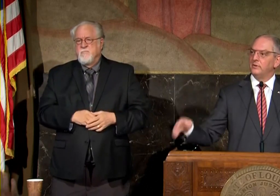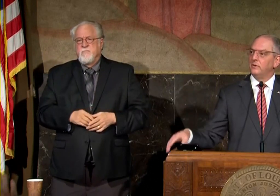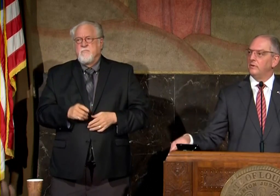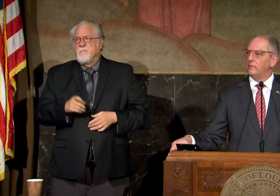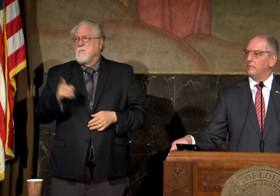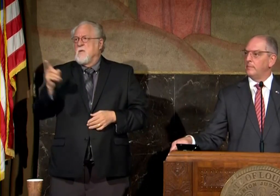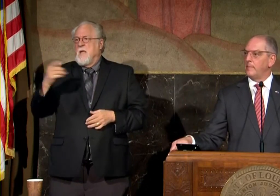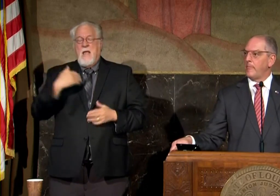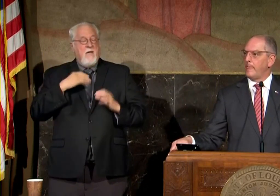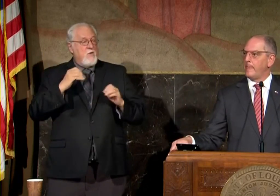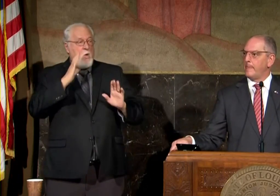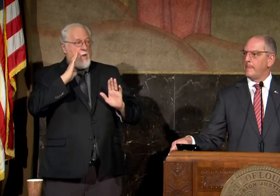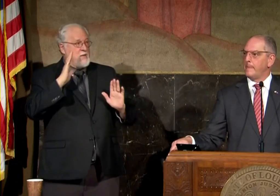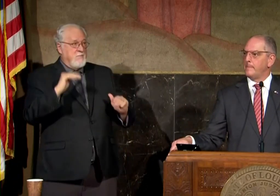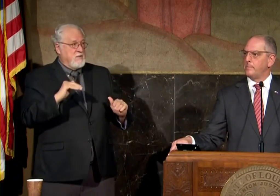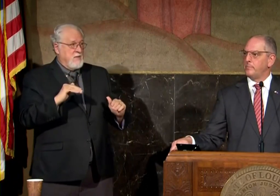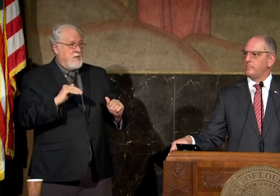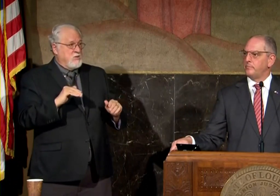yes sir